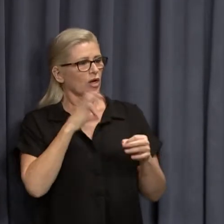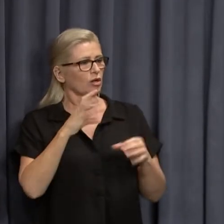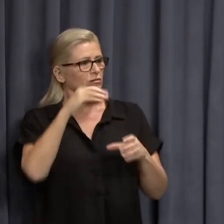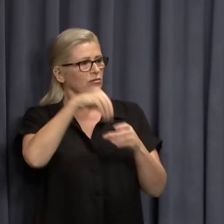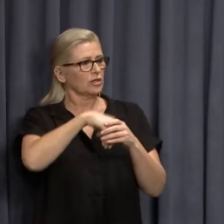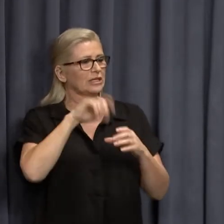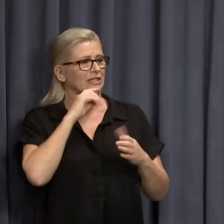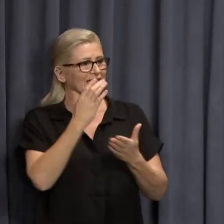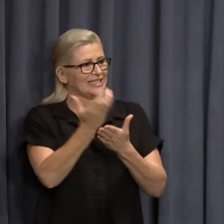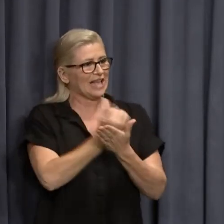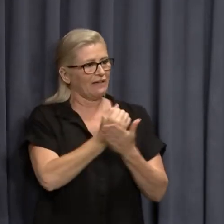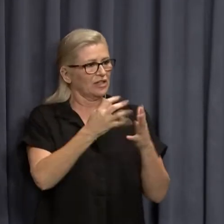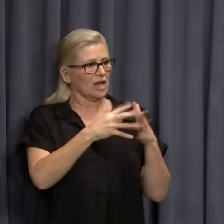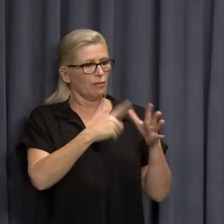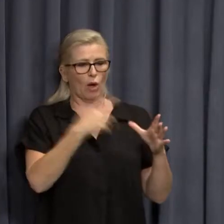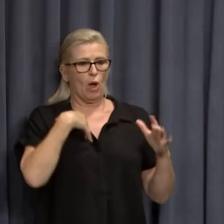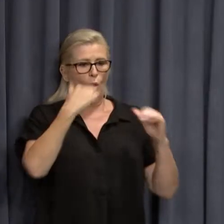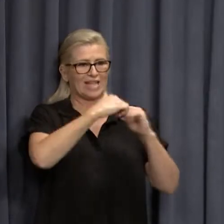SafeWA?